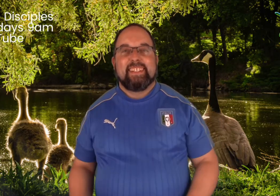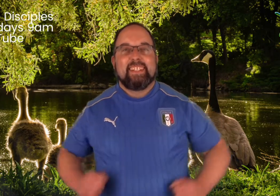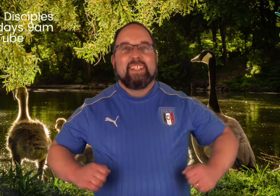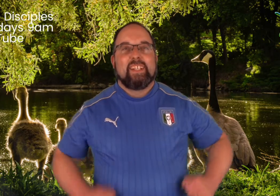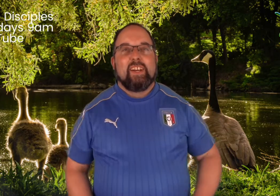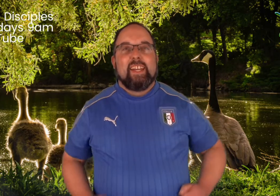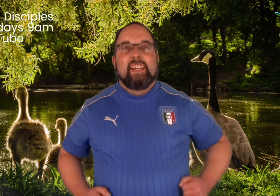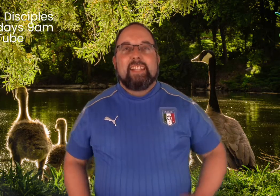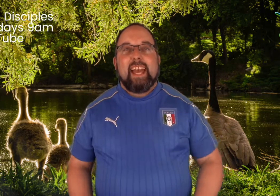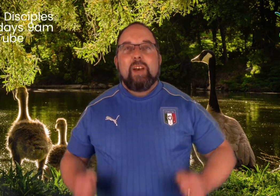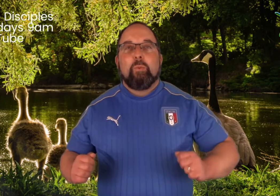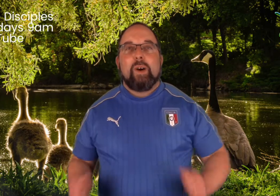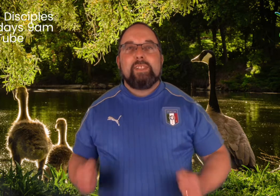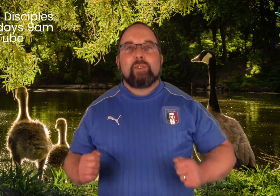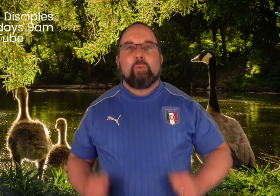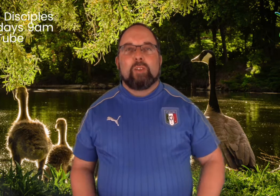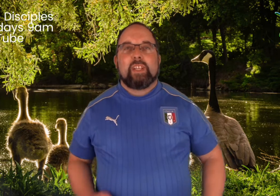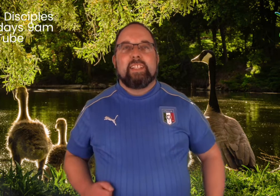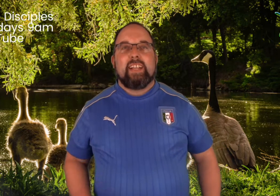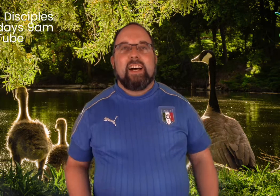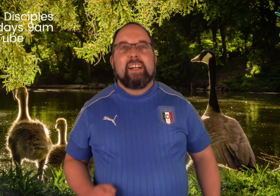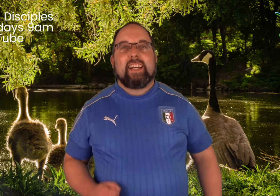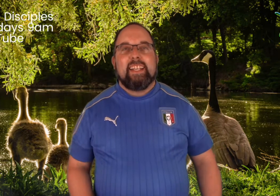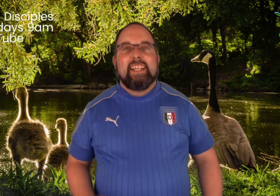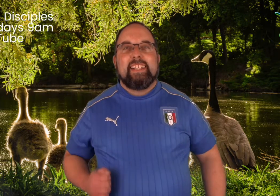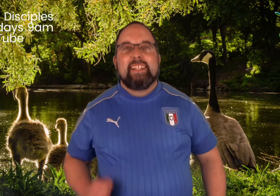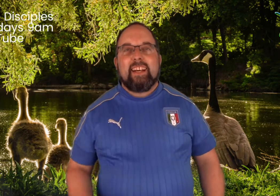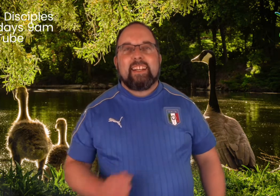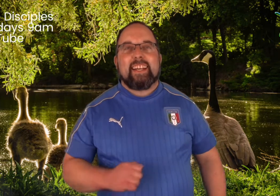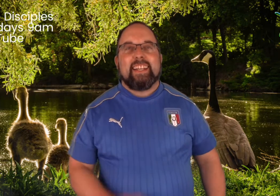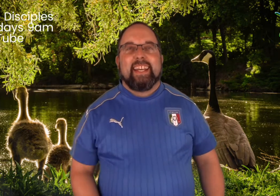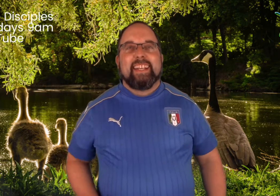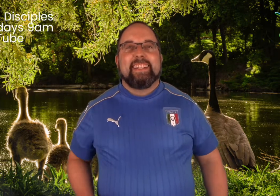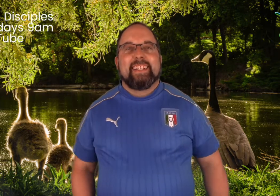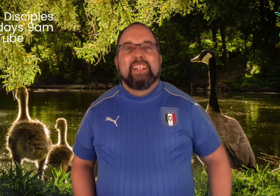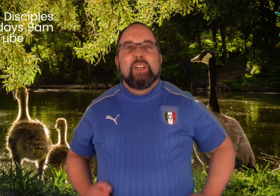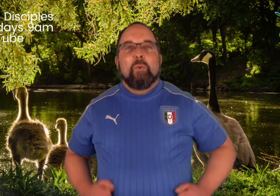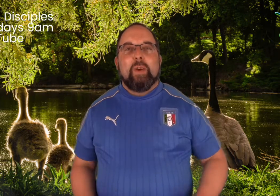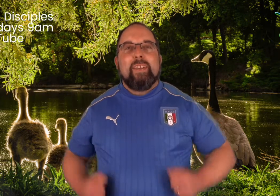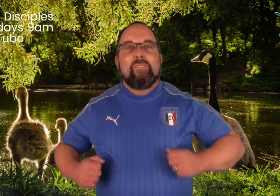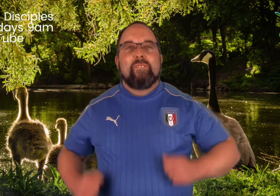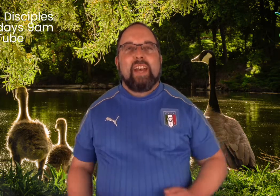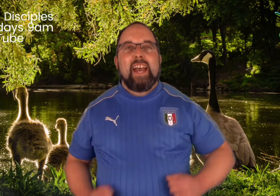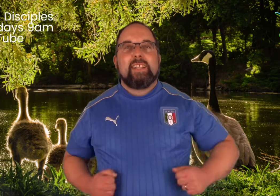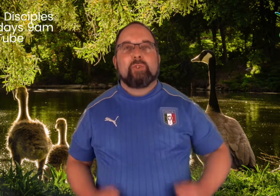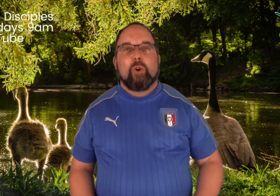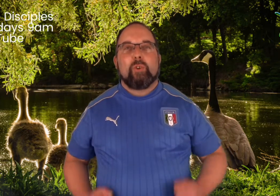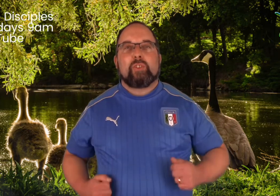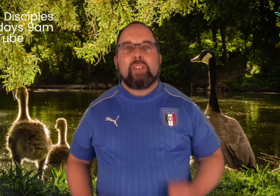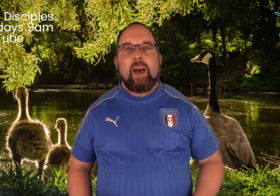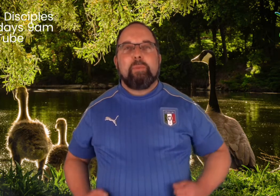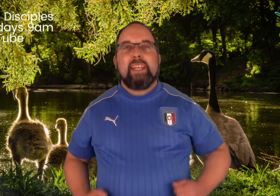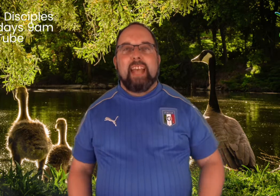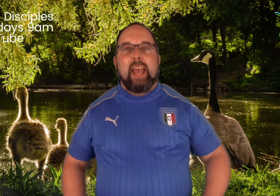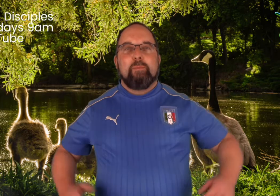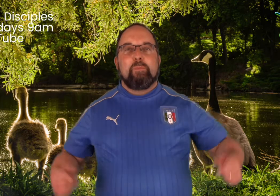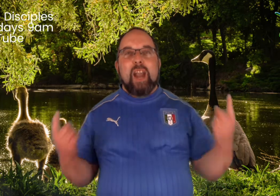There once was an ugly duckling With feathers all stuffy and brown